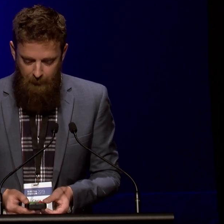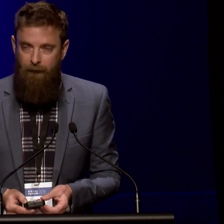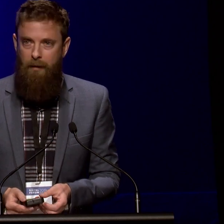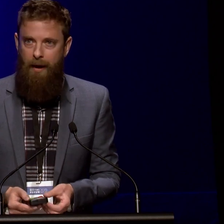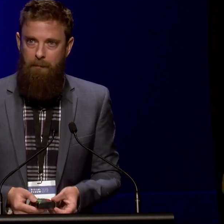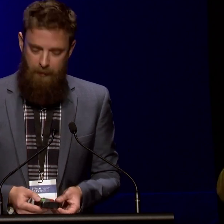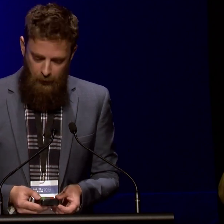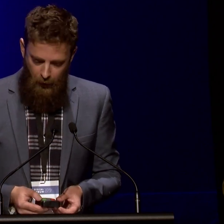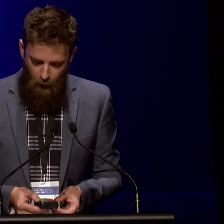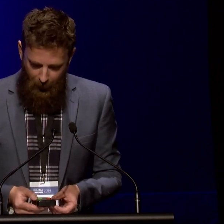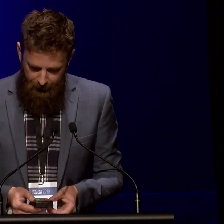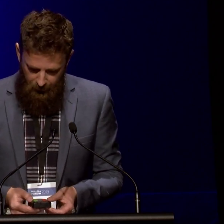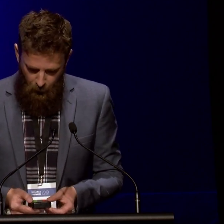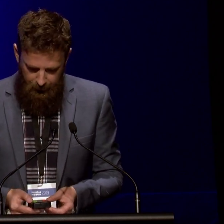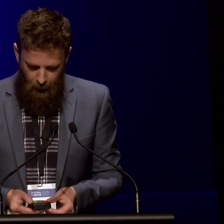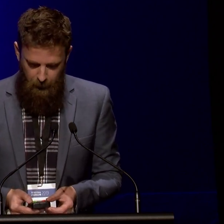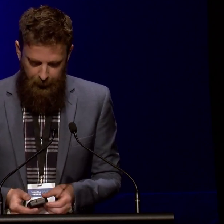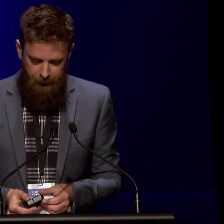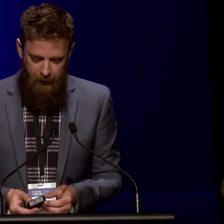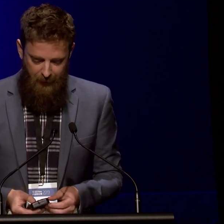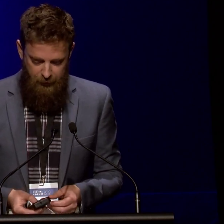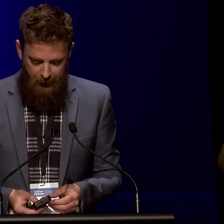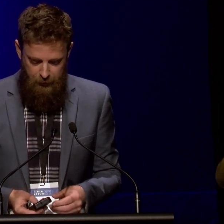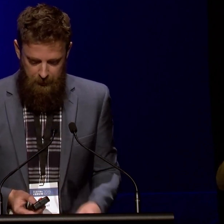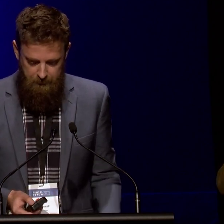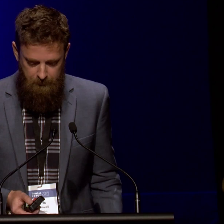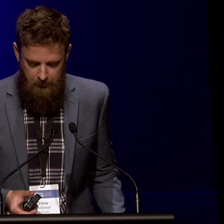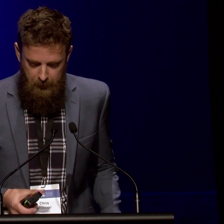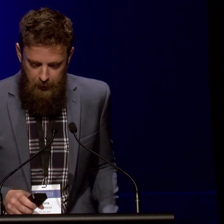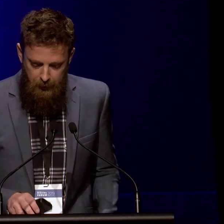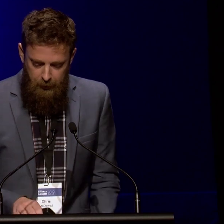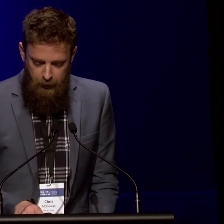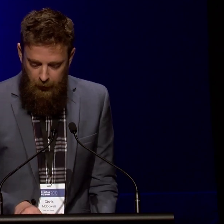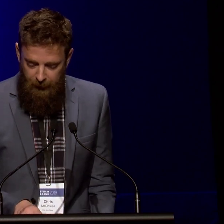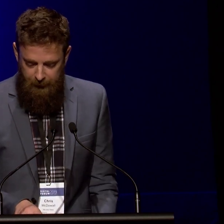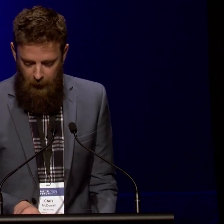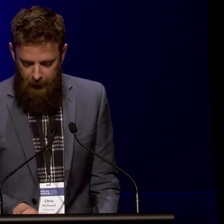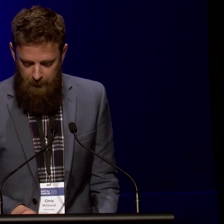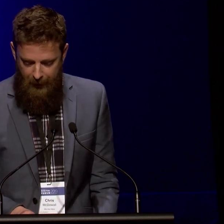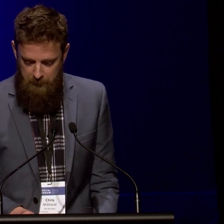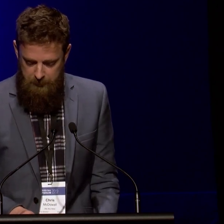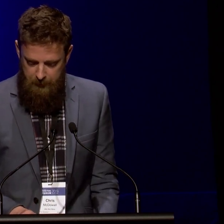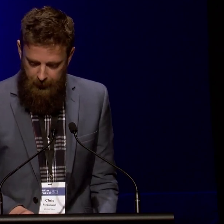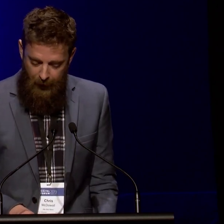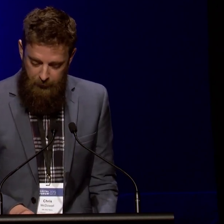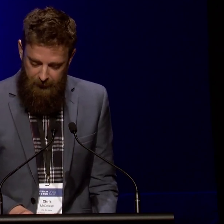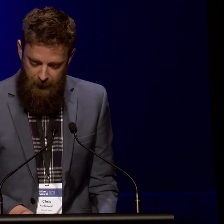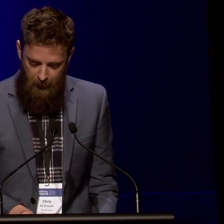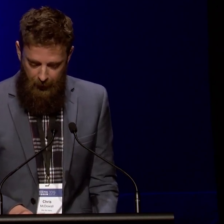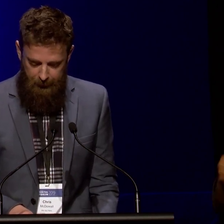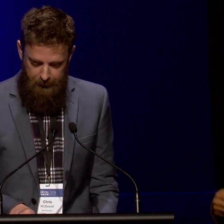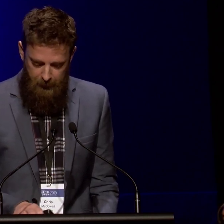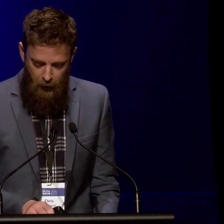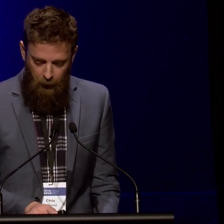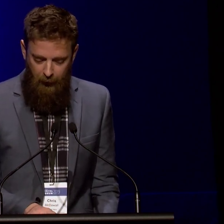up from the map, away from the window, and into the imagination. Geography is not in the map. It happens